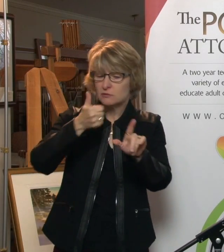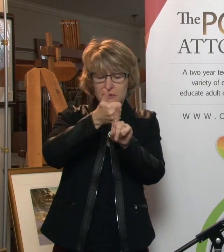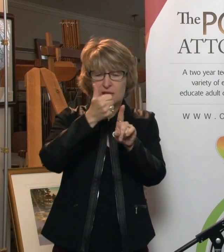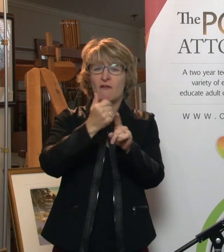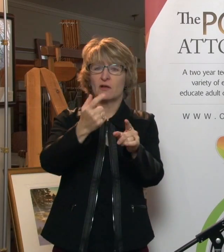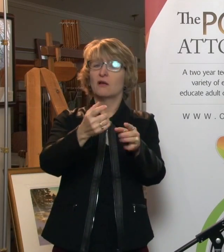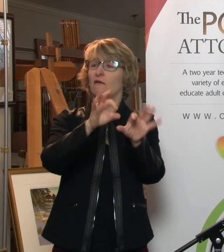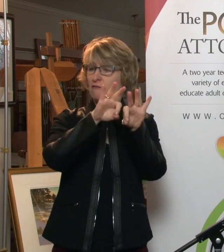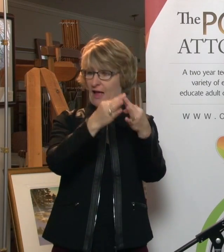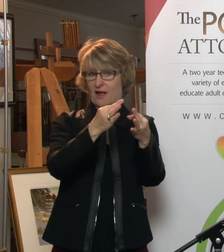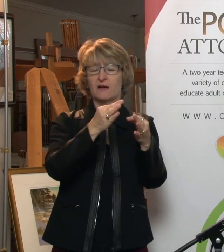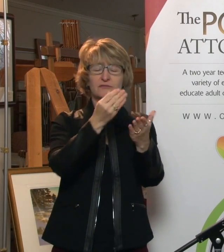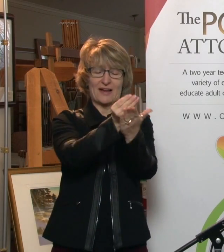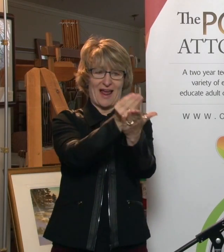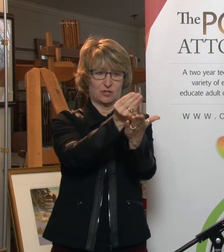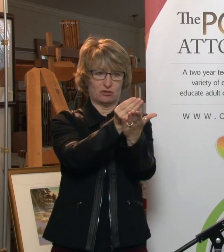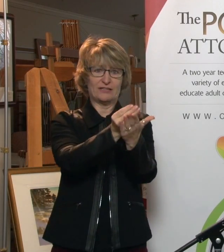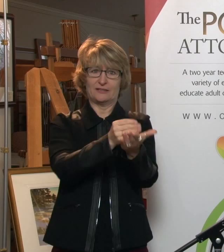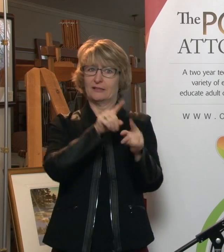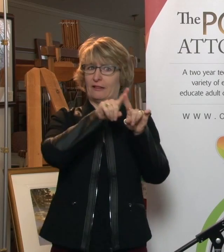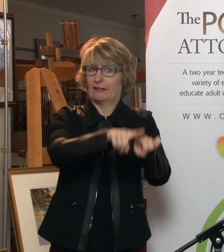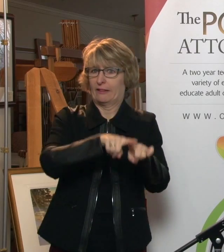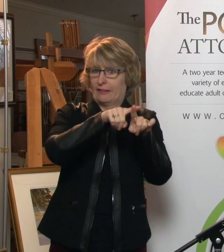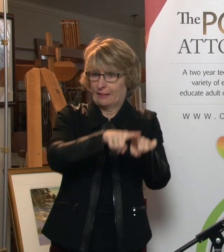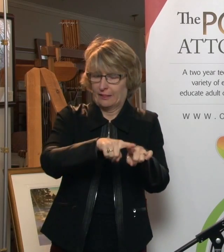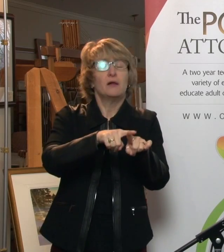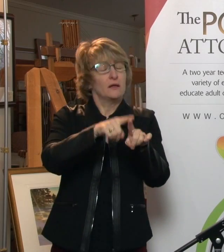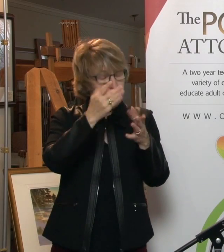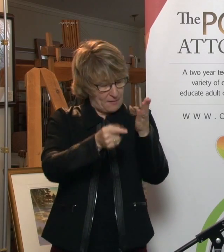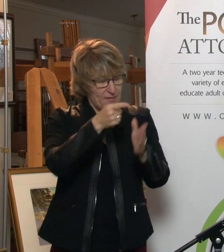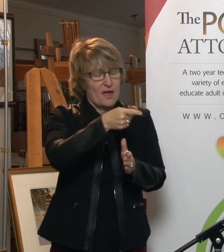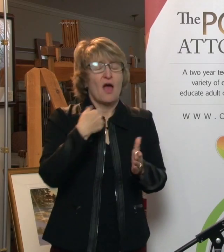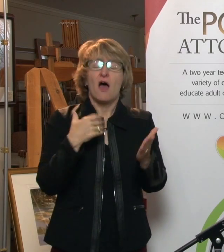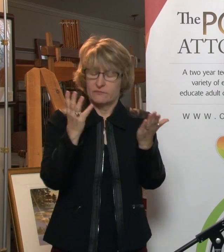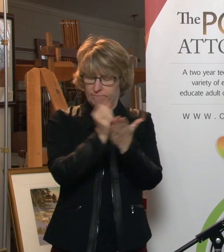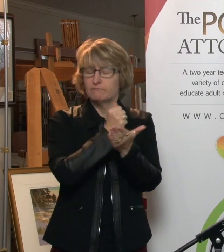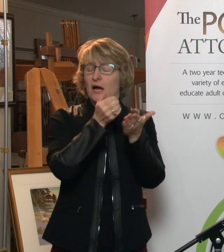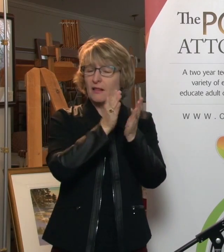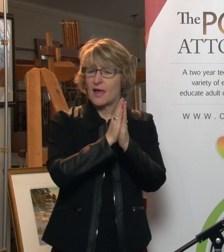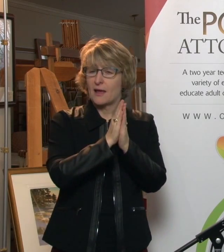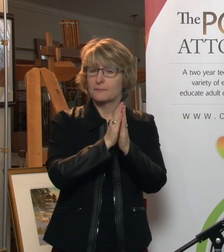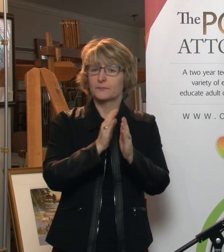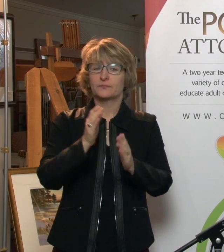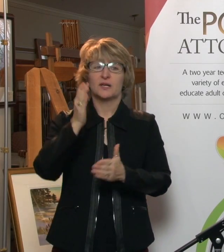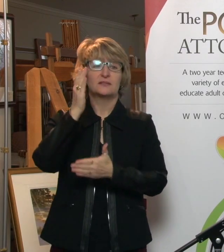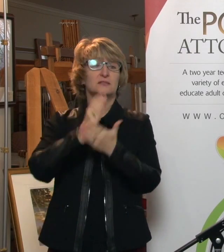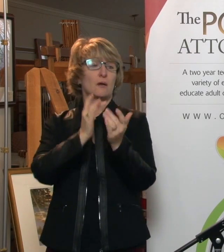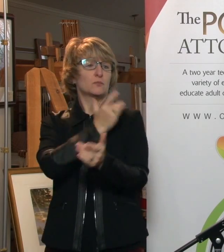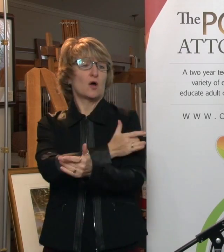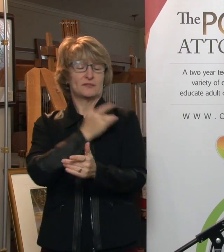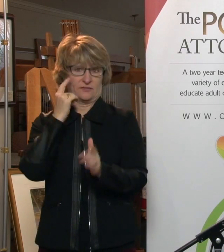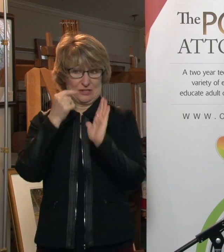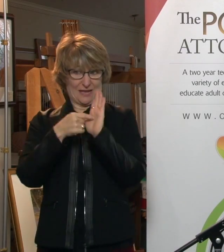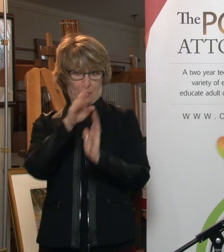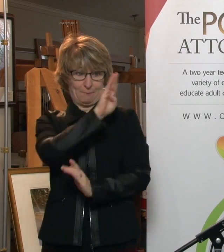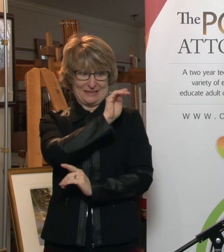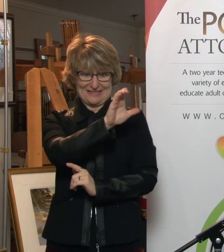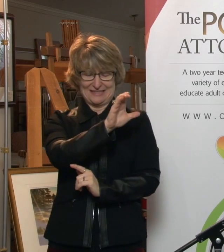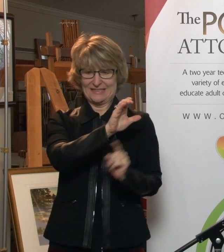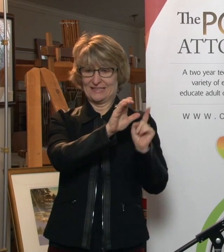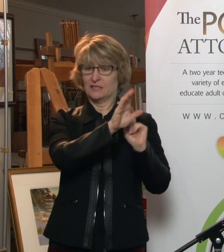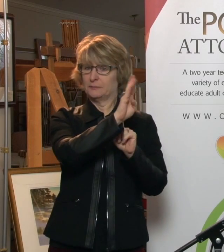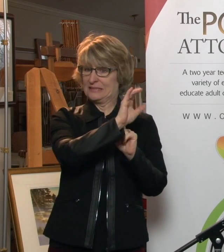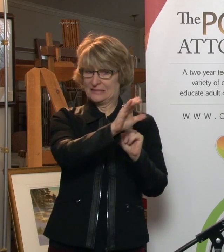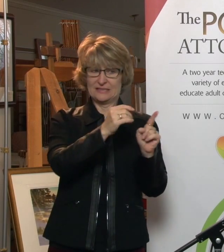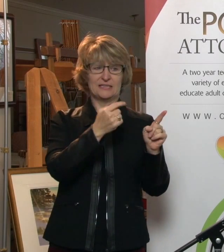They might have a claim. And certain provinces, BC being the most obvious, has gone further and they've essentially said parents have a